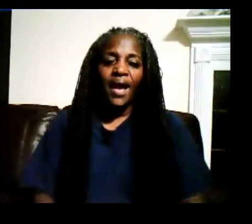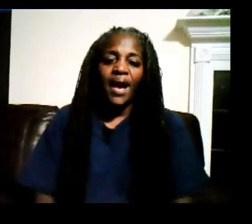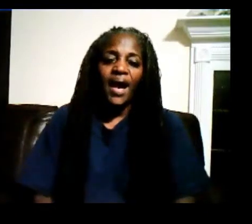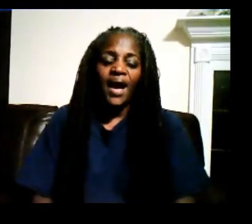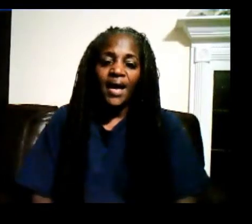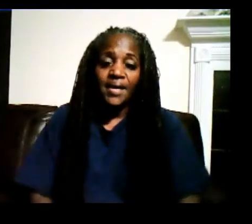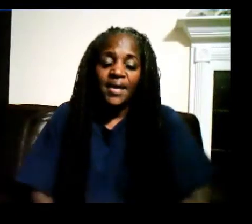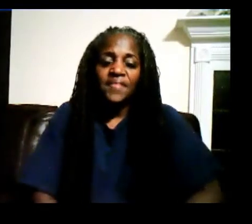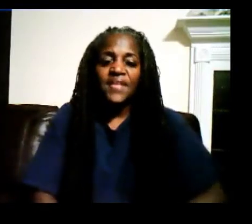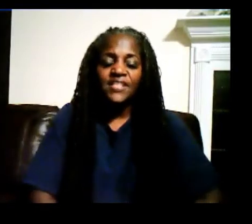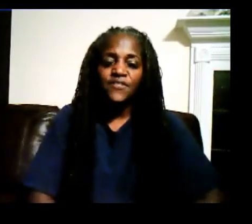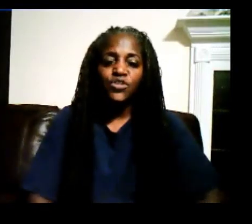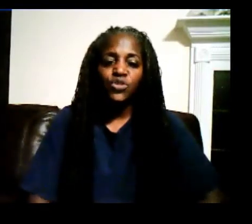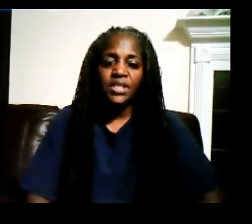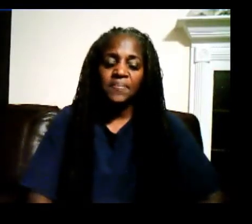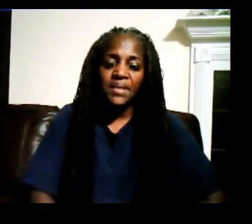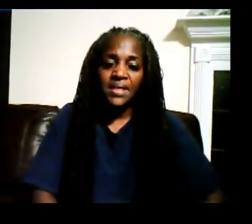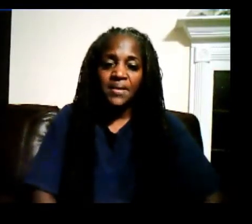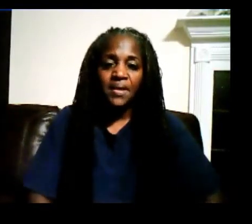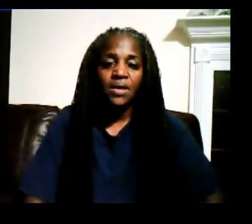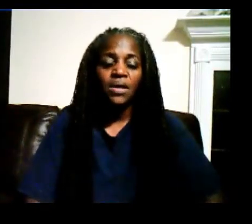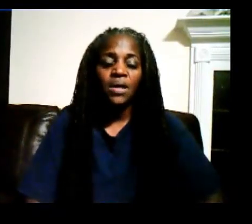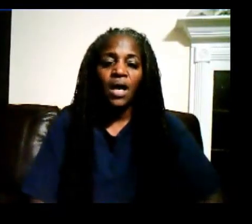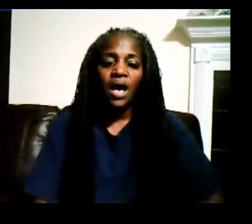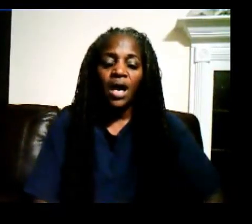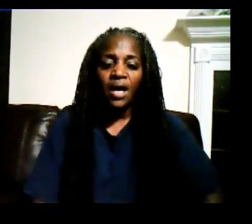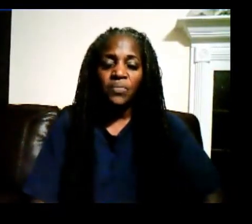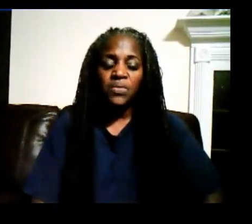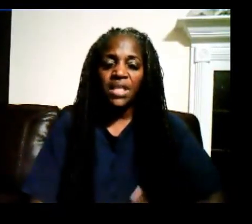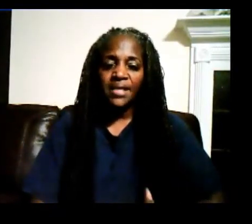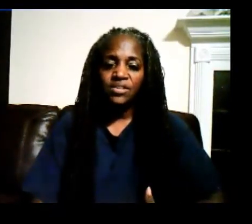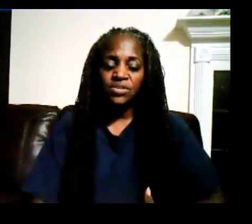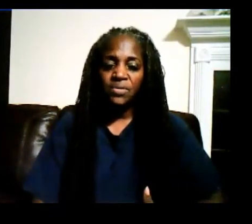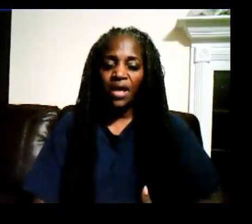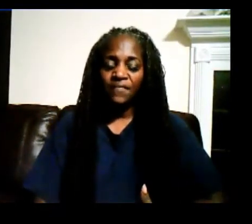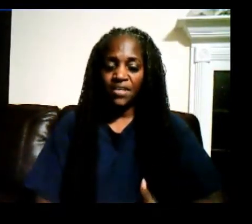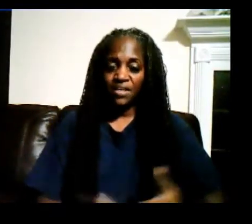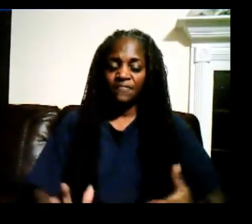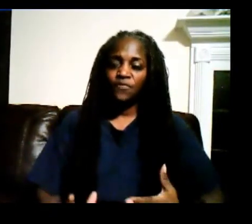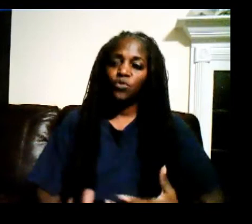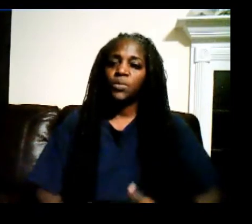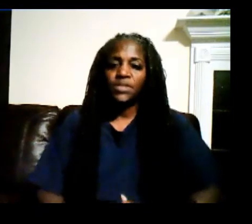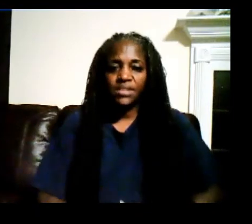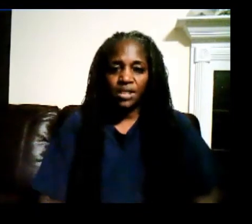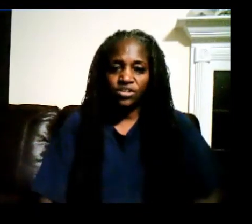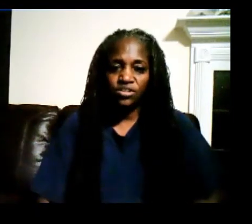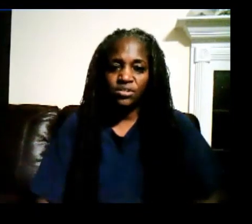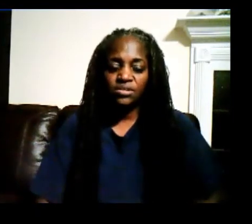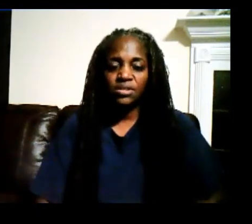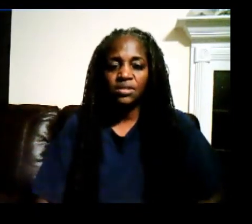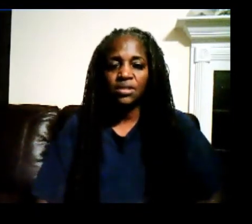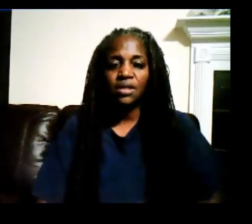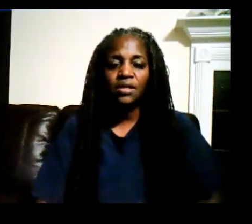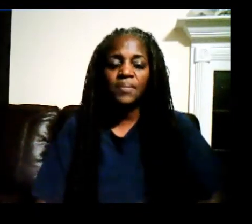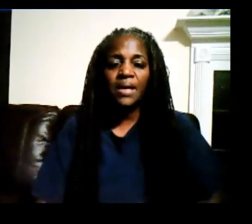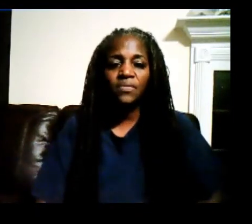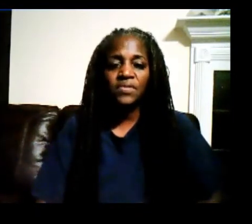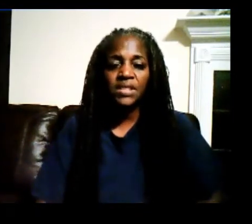Hi. Thanks for joining me. I would like to have an informed discussion about the